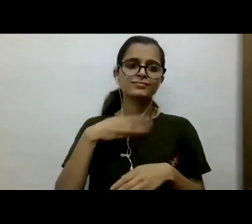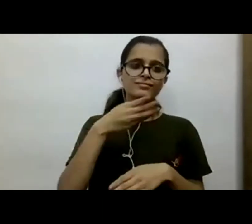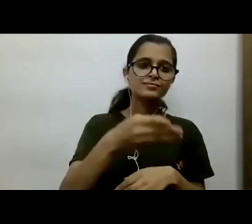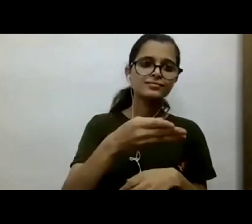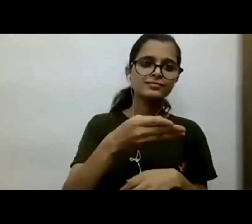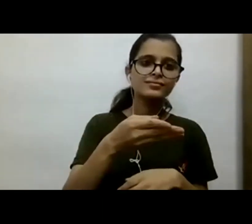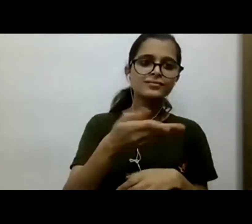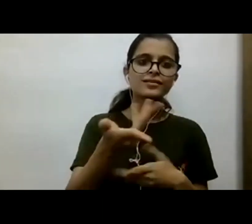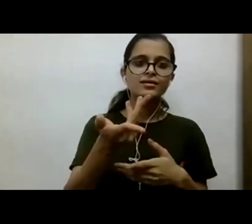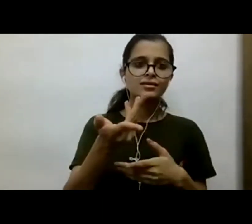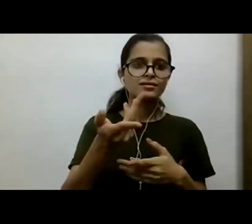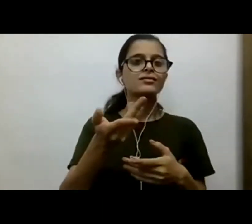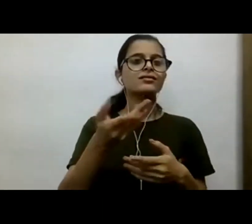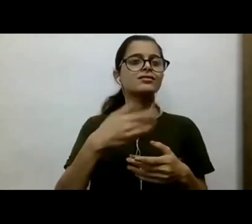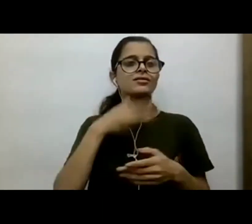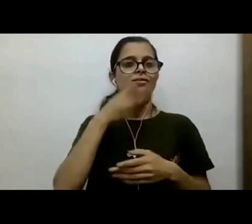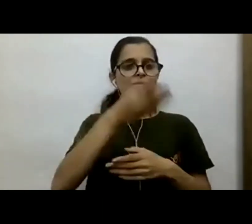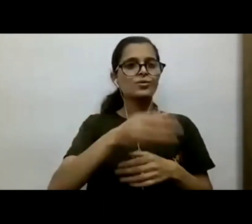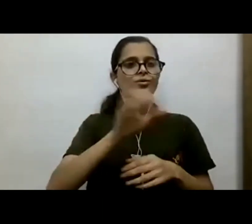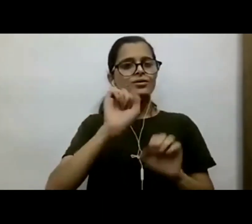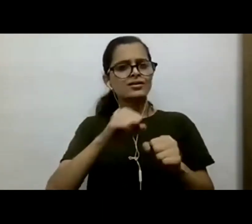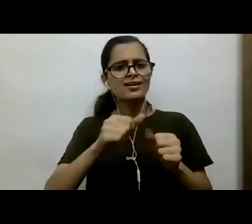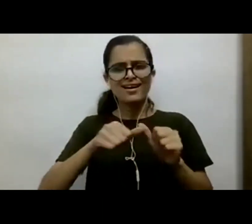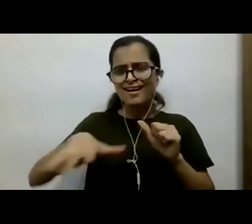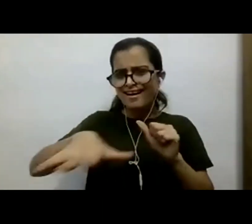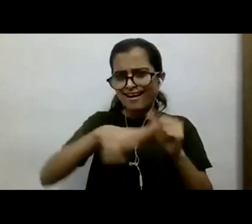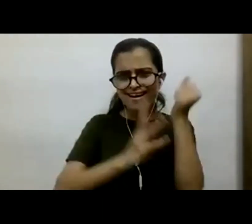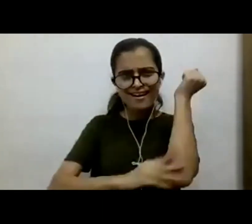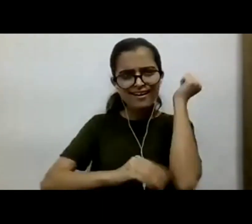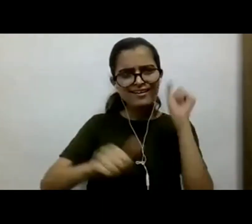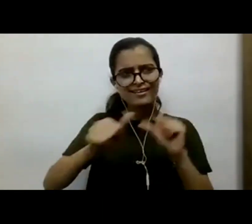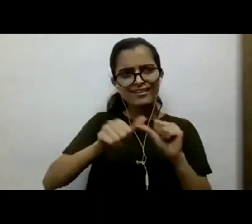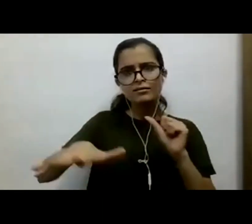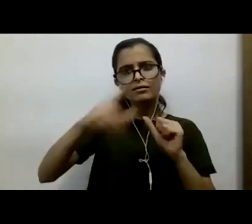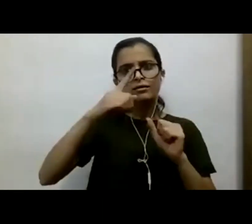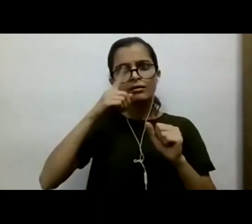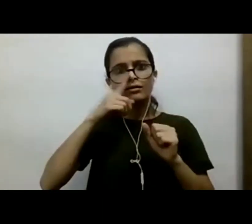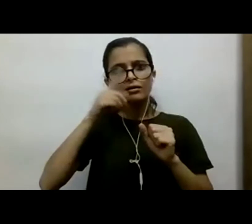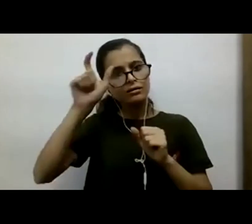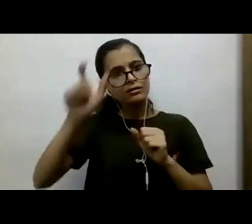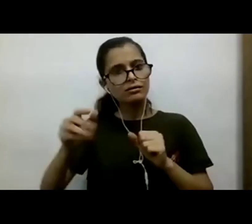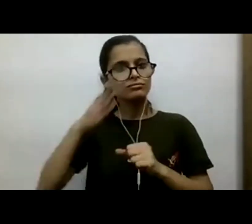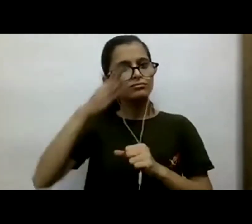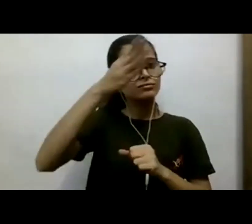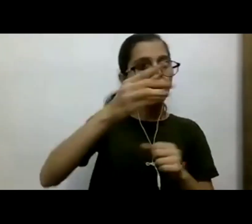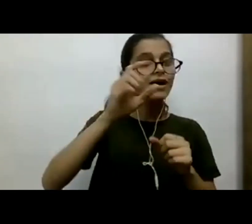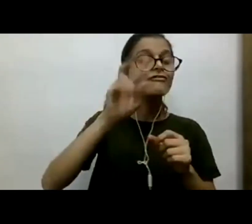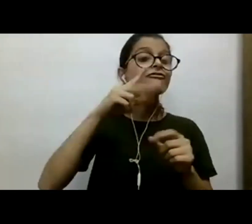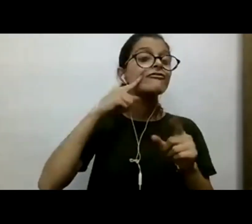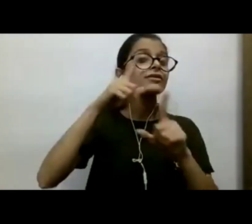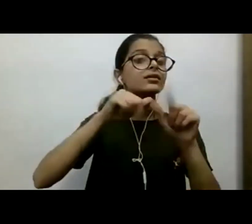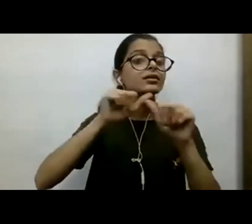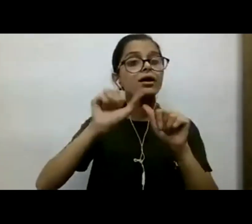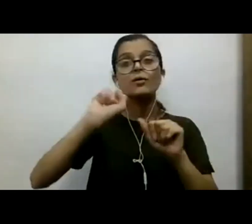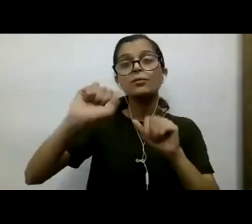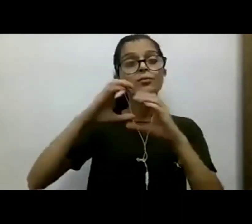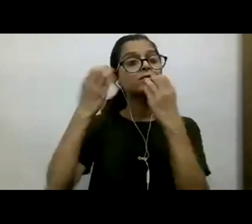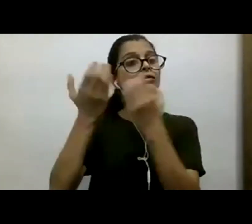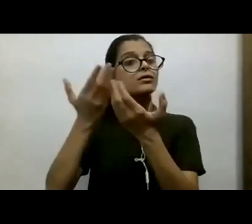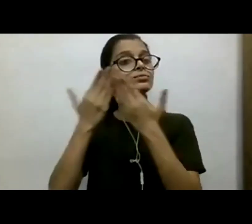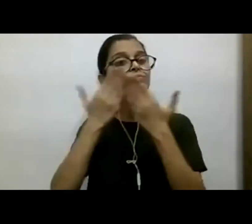okay, they'd go with posters and put it up in their basti saying, okay, can you send your girl child to the Vidya class? Can you get them to study?